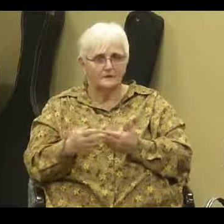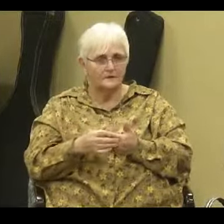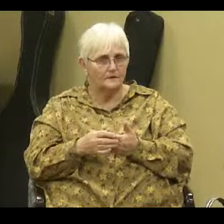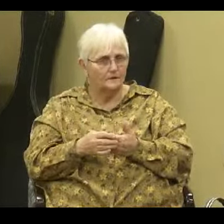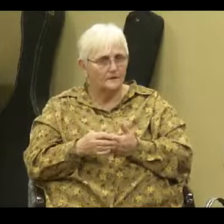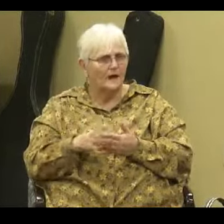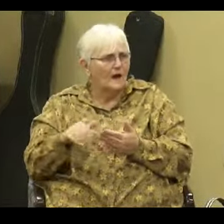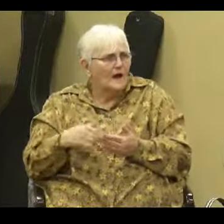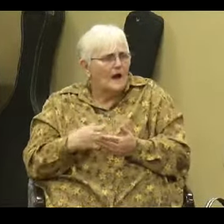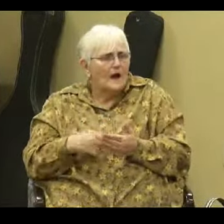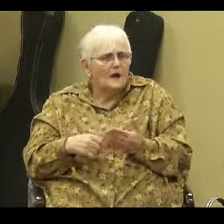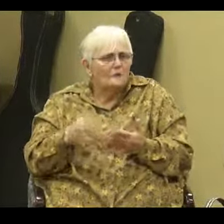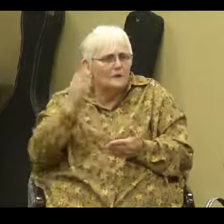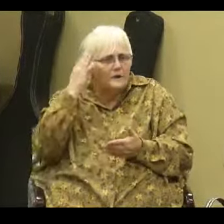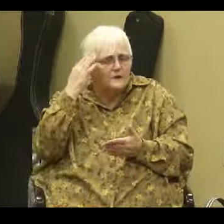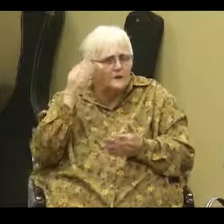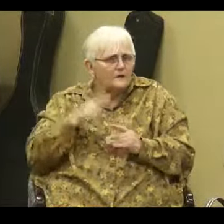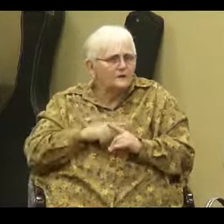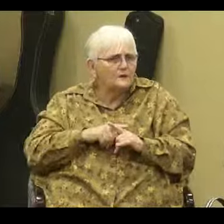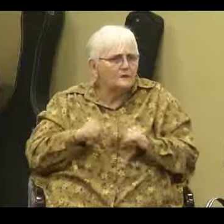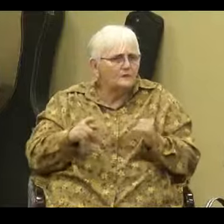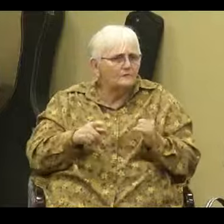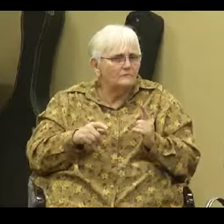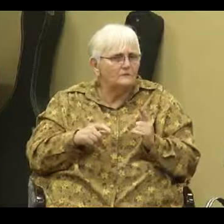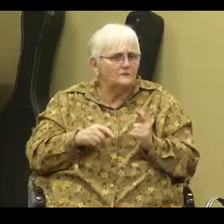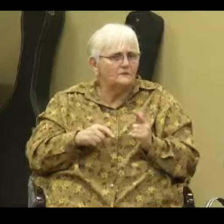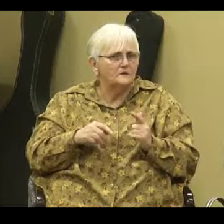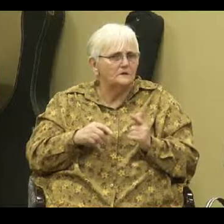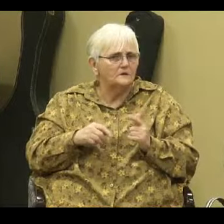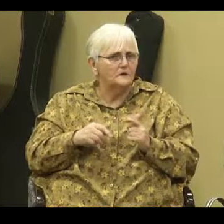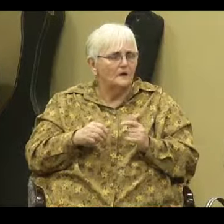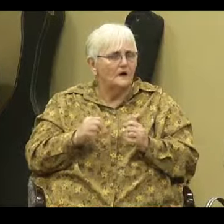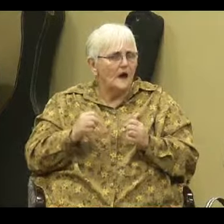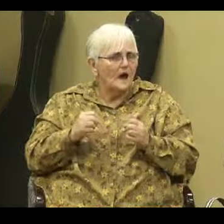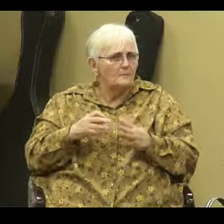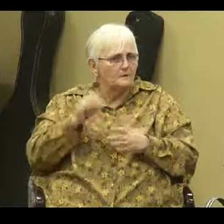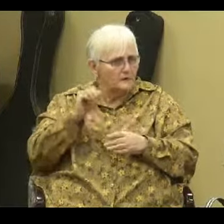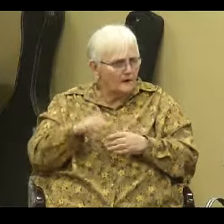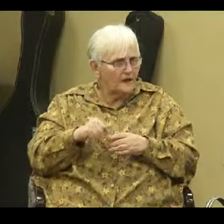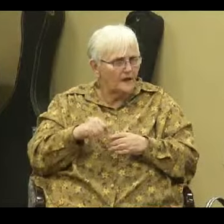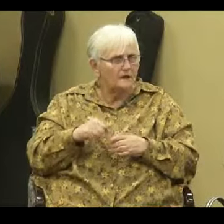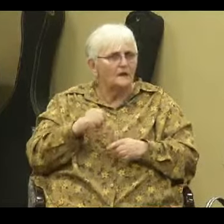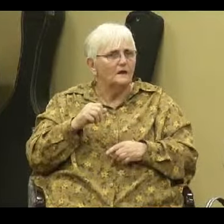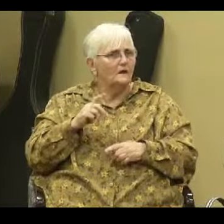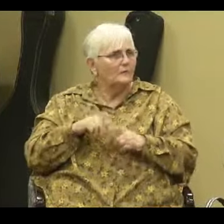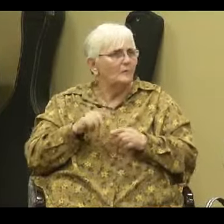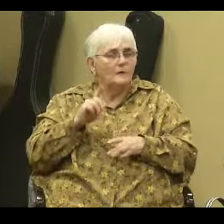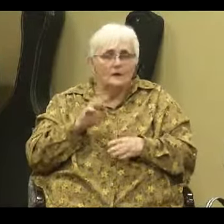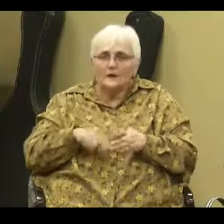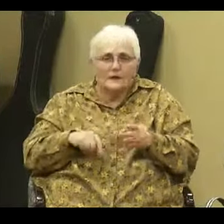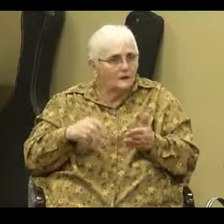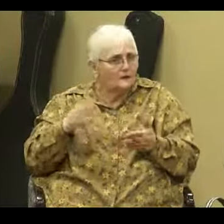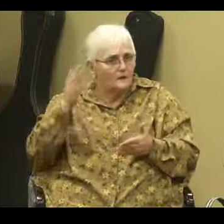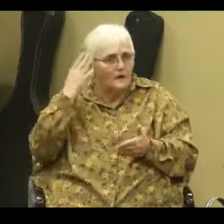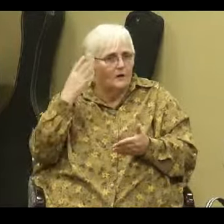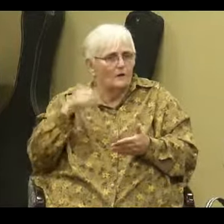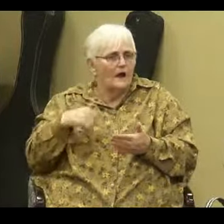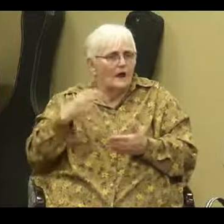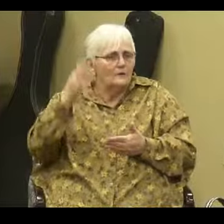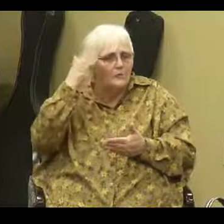how are we supposed to know what we can know and understand? And, how are we supposed to know what we can't know and understand? And, I